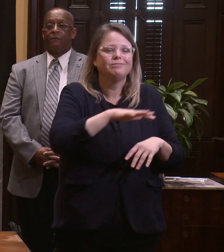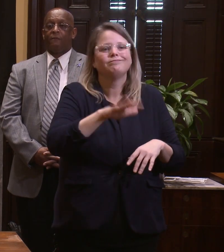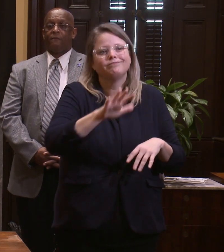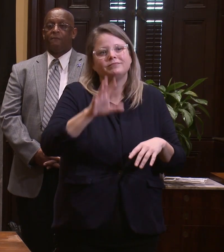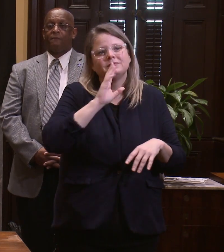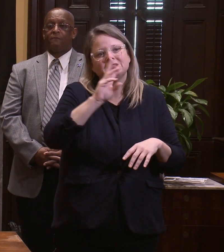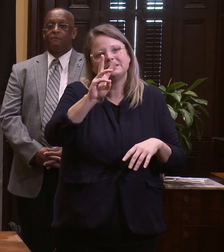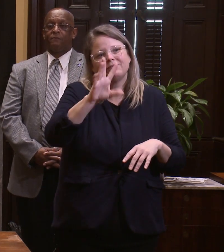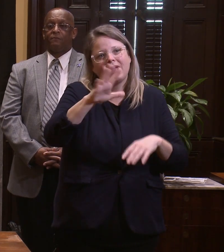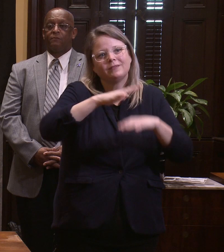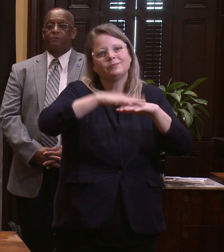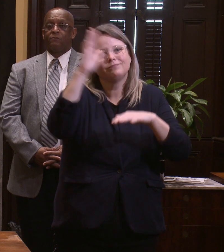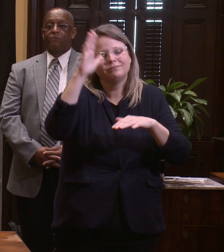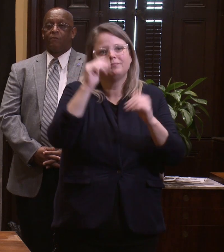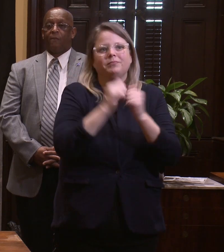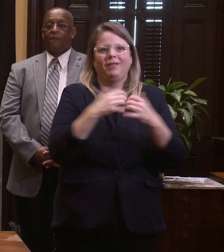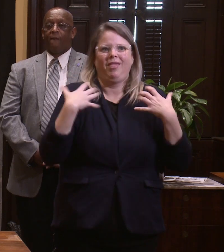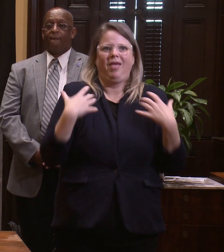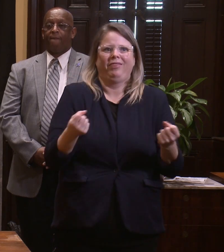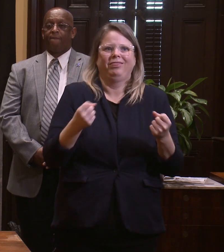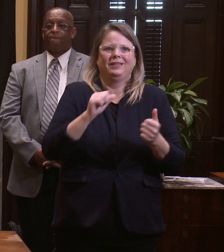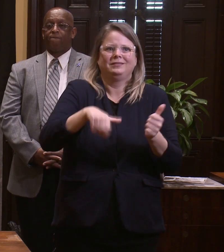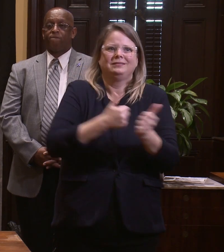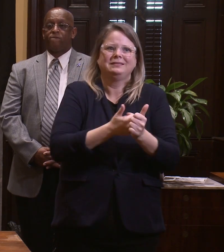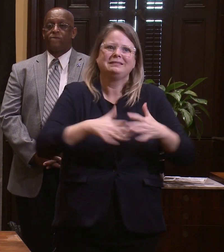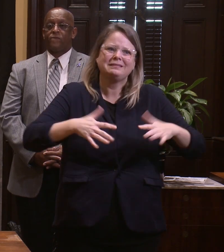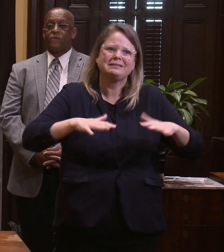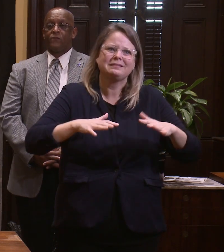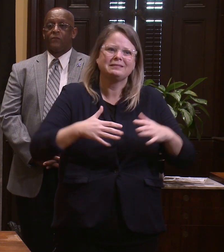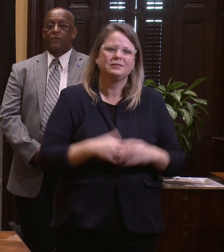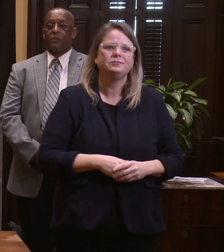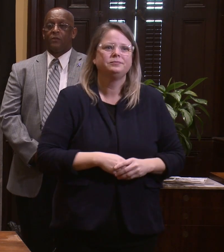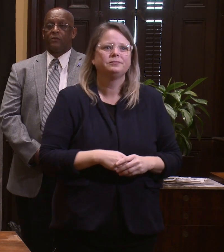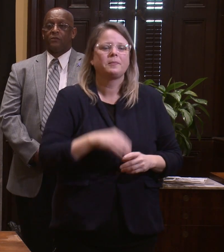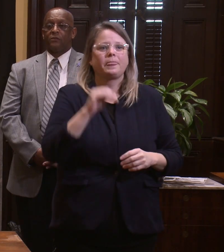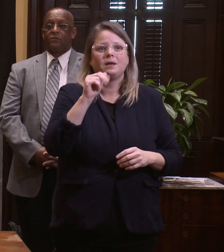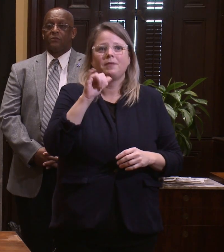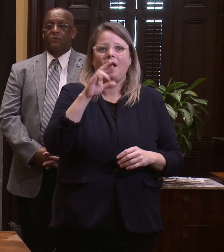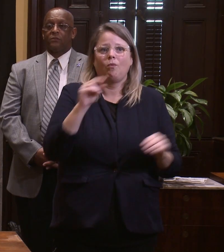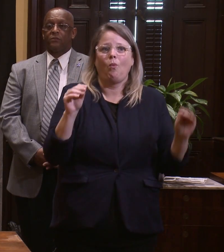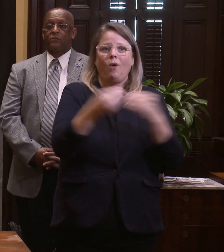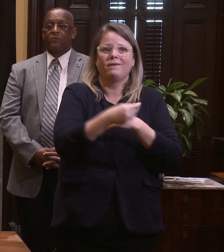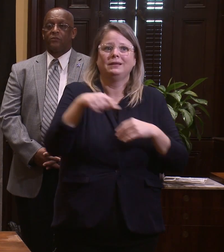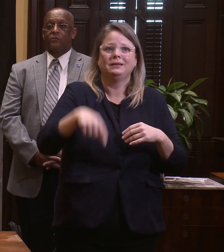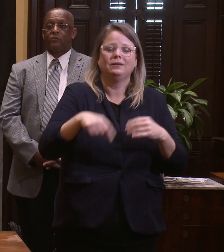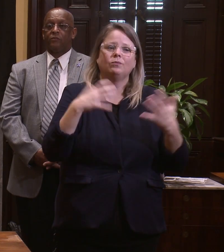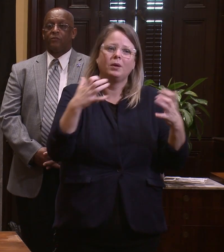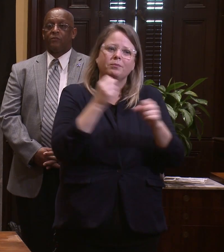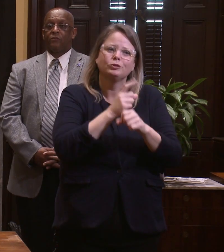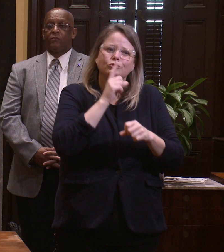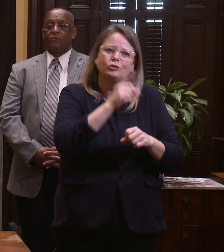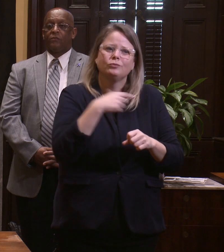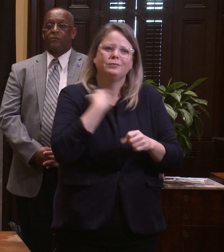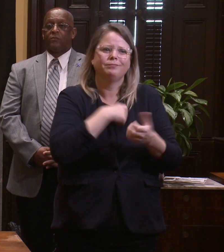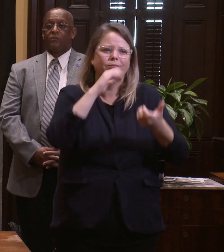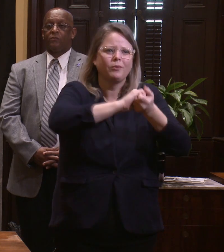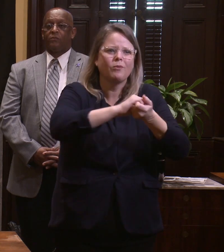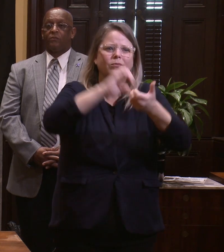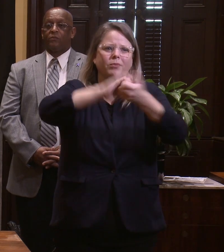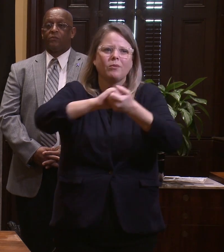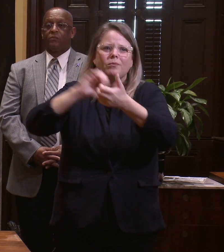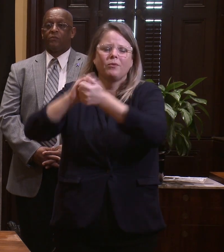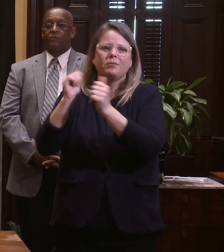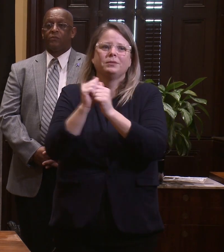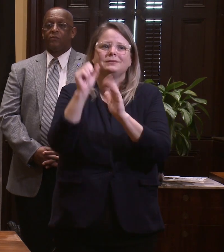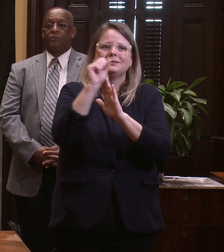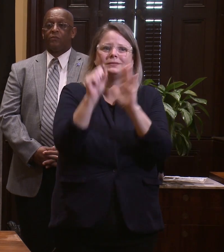course of the last two weeks, the Mayor's Office of Homeless Services has moved aggressively with our homeless service partners and public and private partners